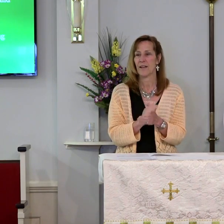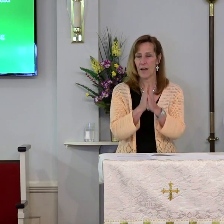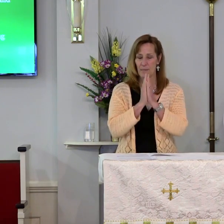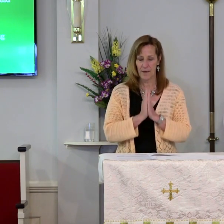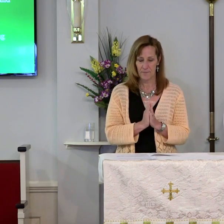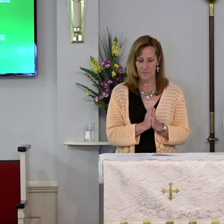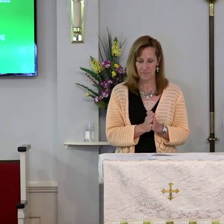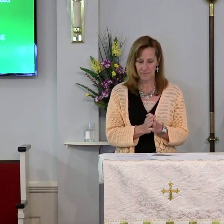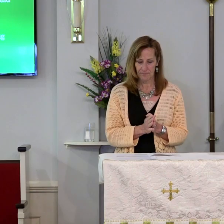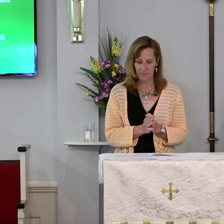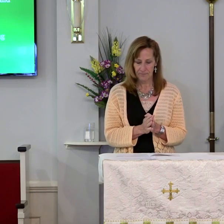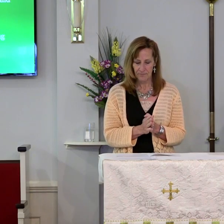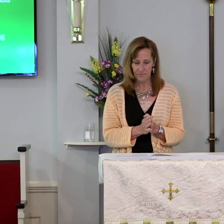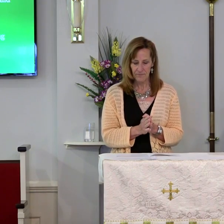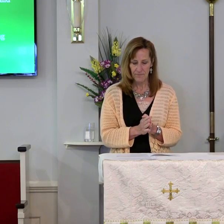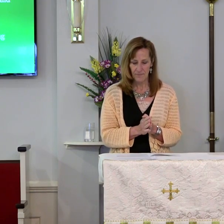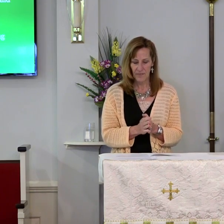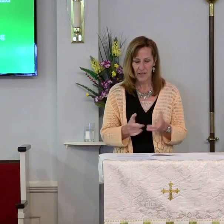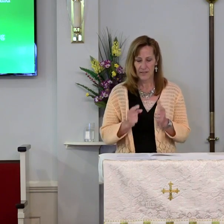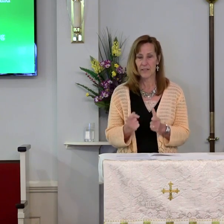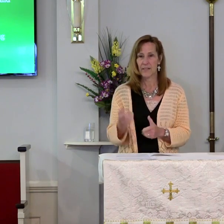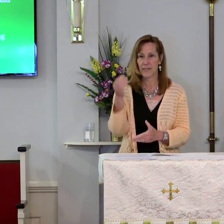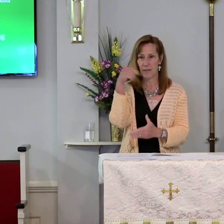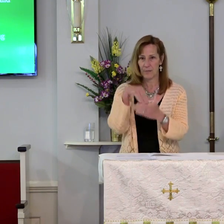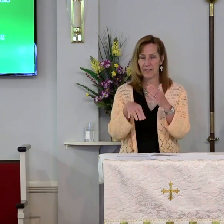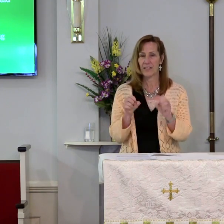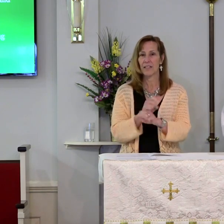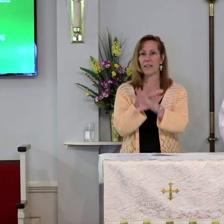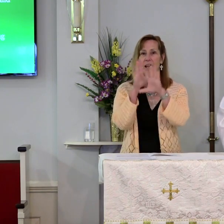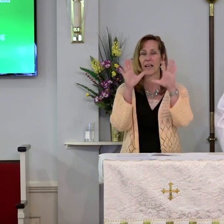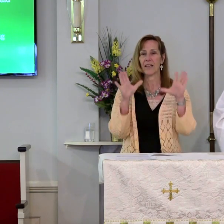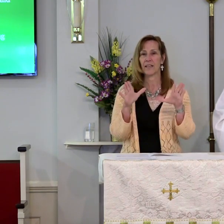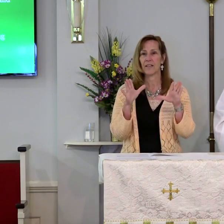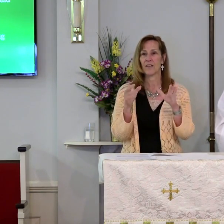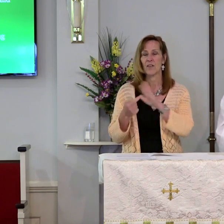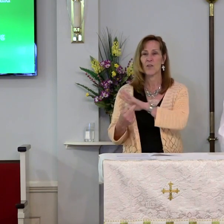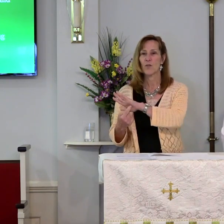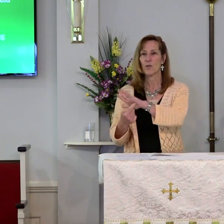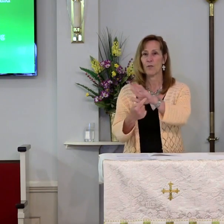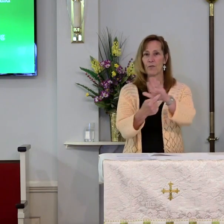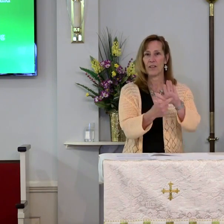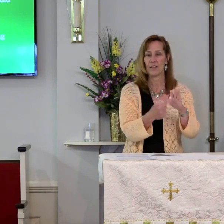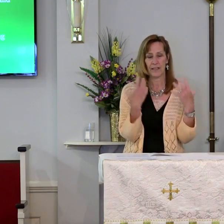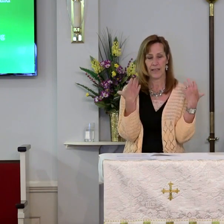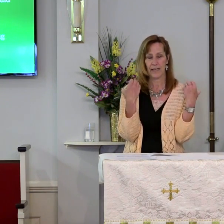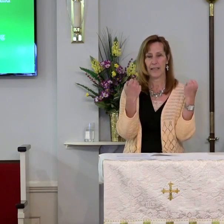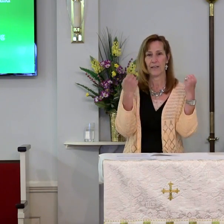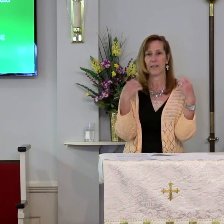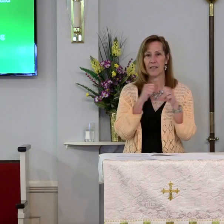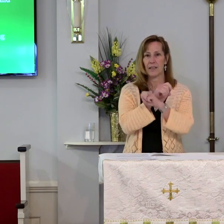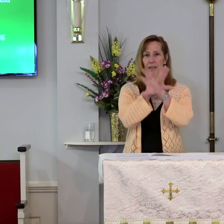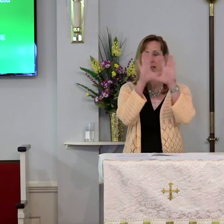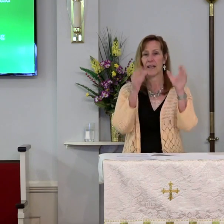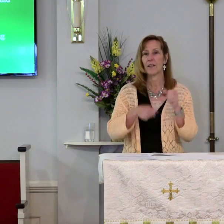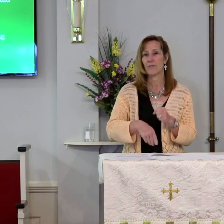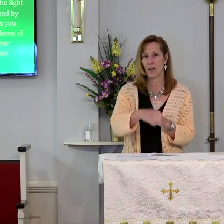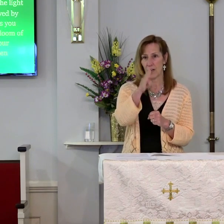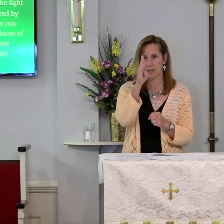Let us come into the light, the revealing and healing light of God.